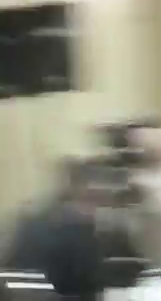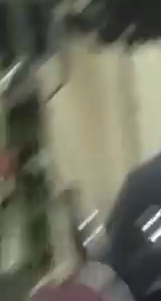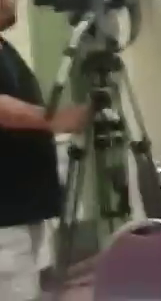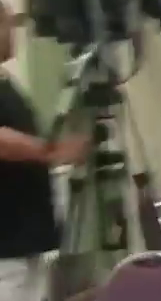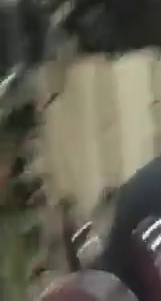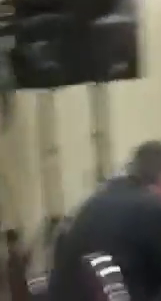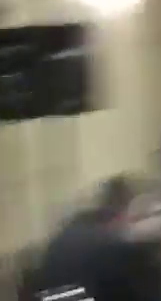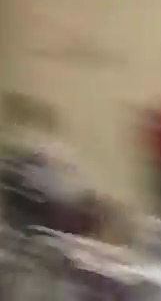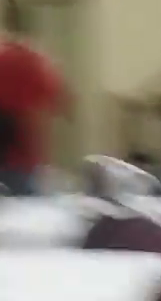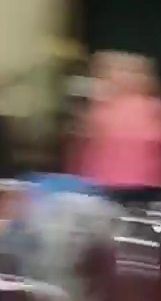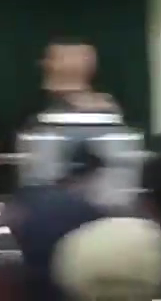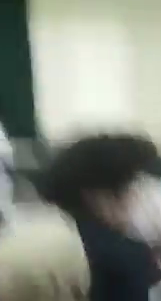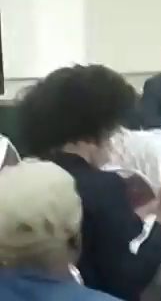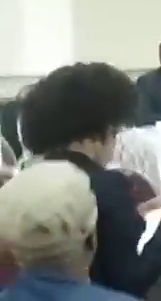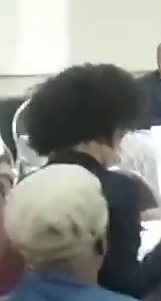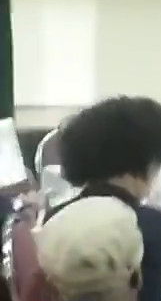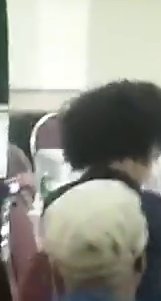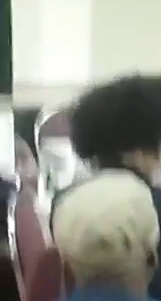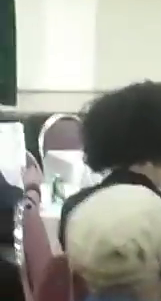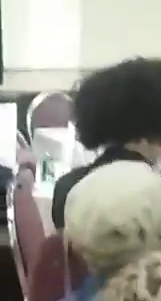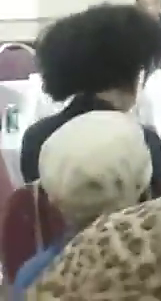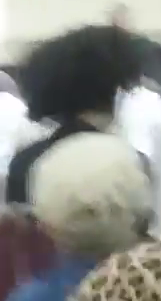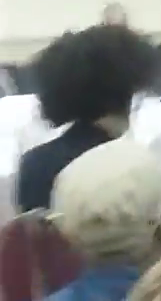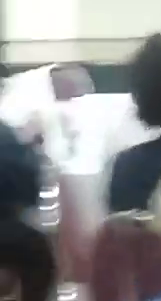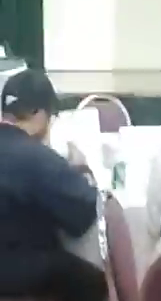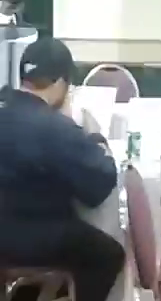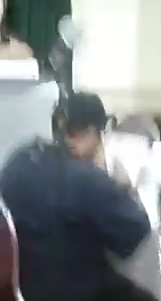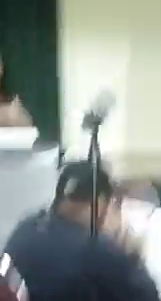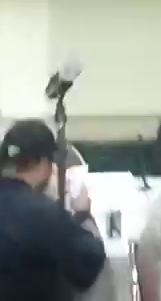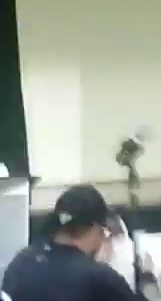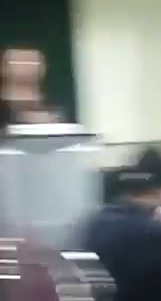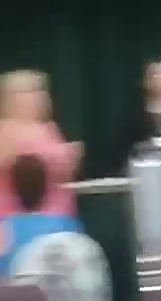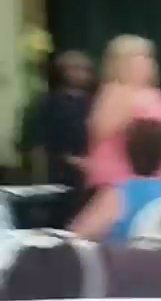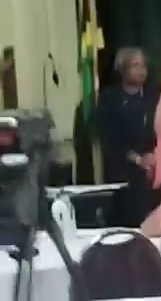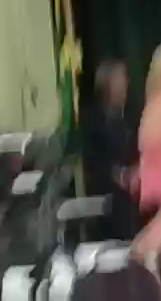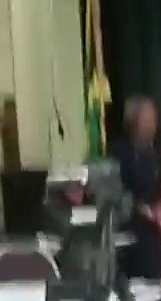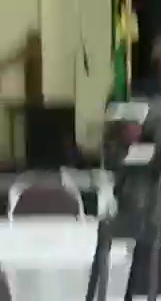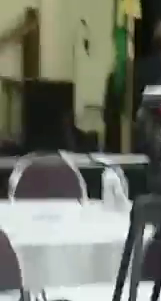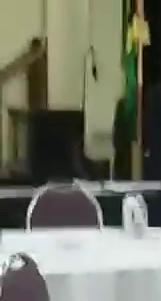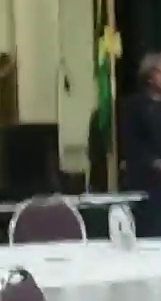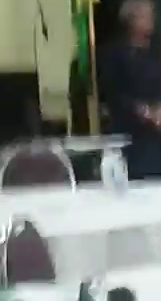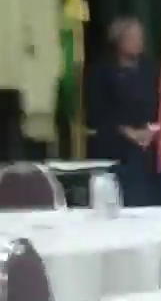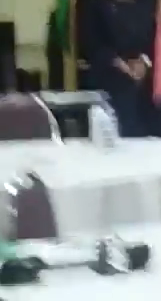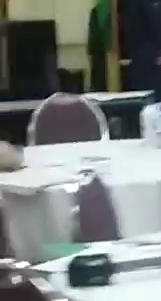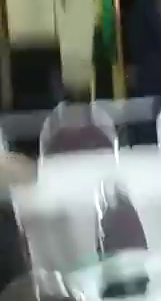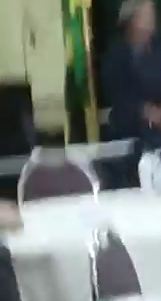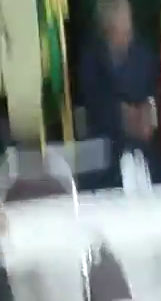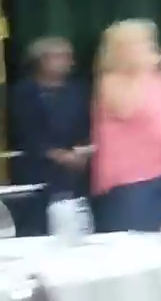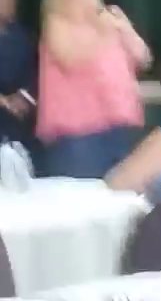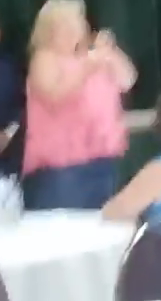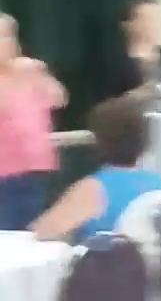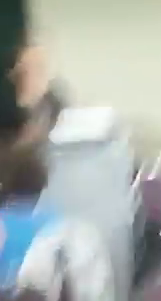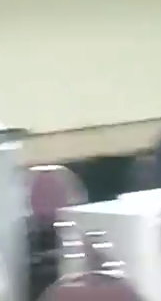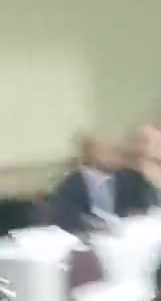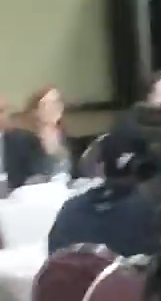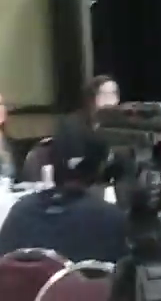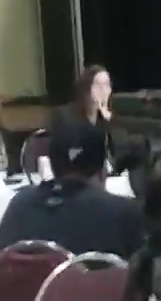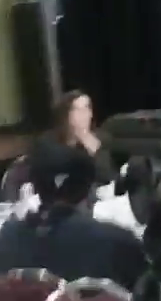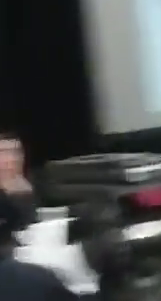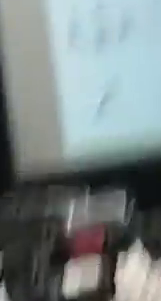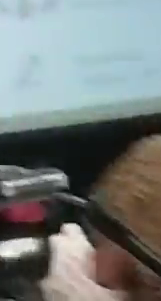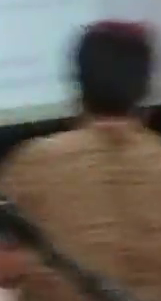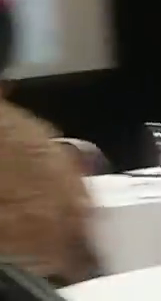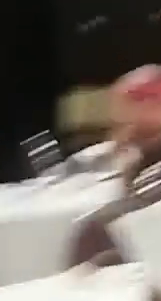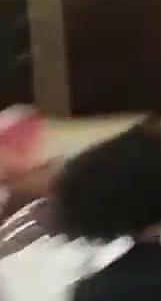And if someone at each table can assign themselves to be kind of the spokesperson for the table, we're going to ask that at the end of that